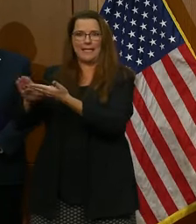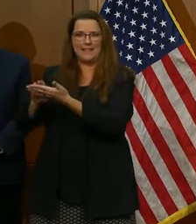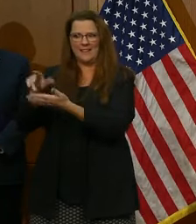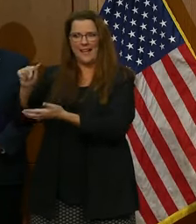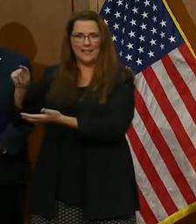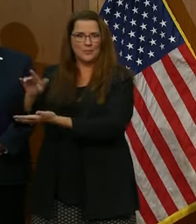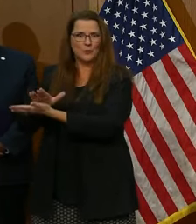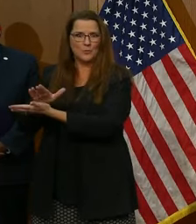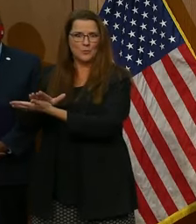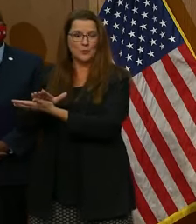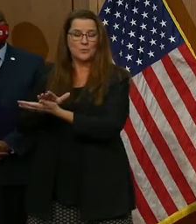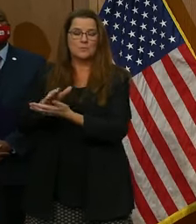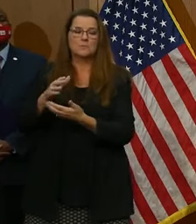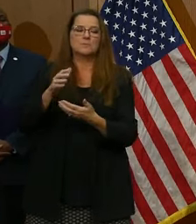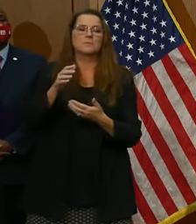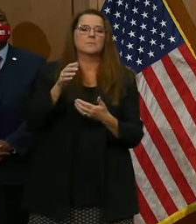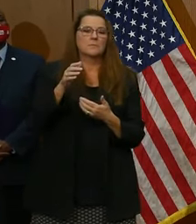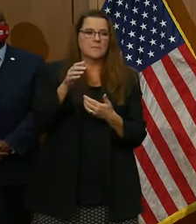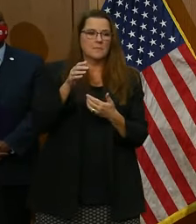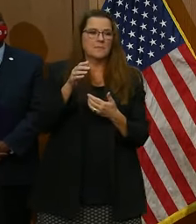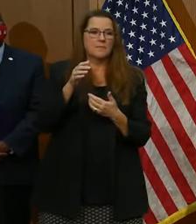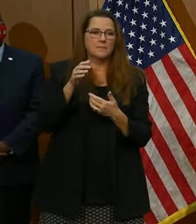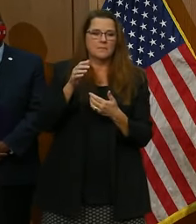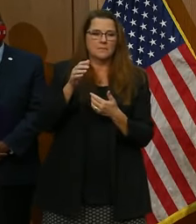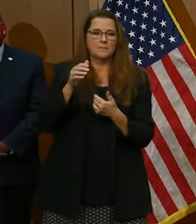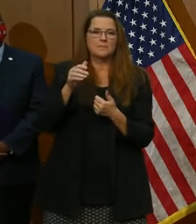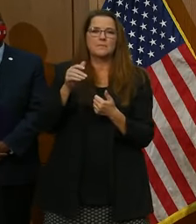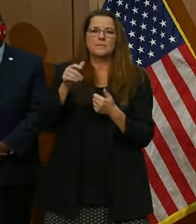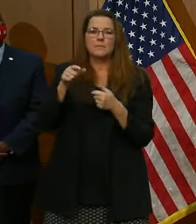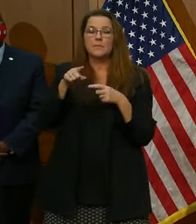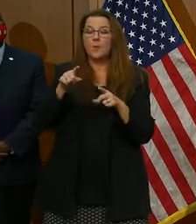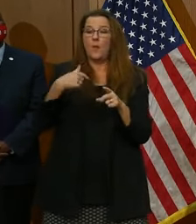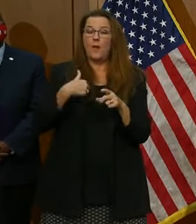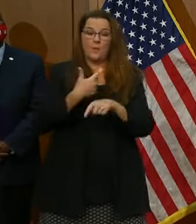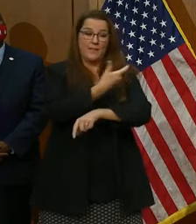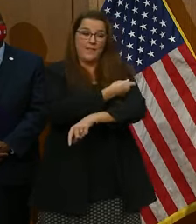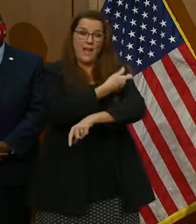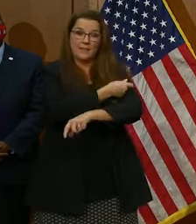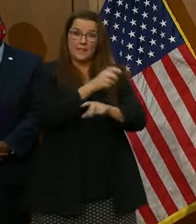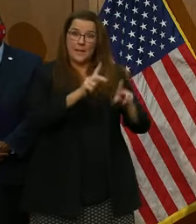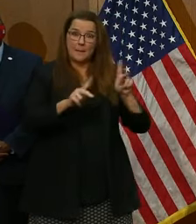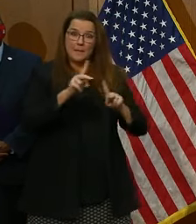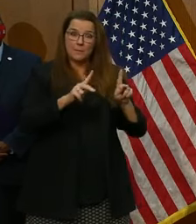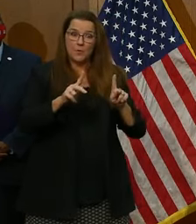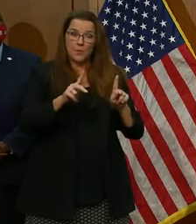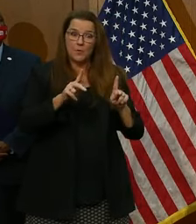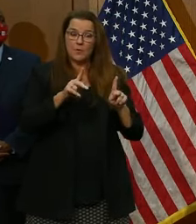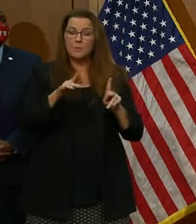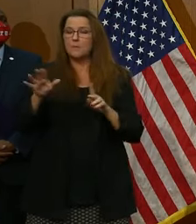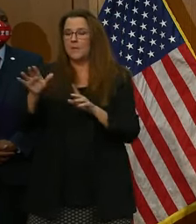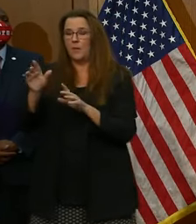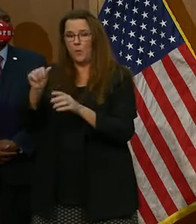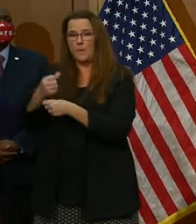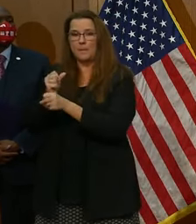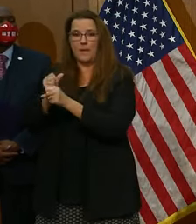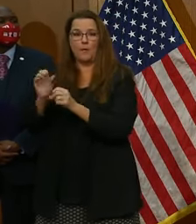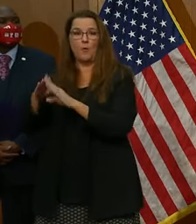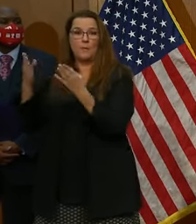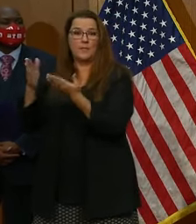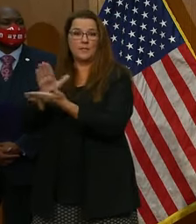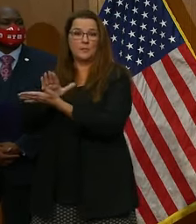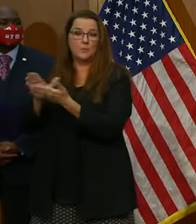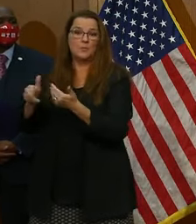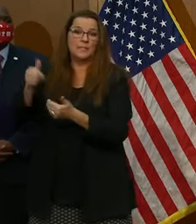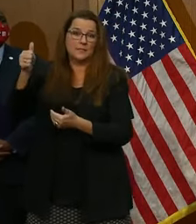vaccinated, it's not necessary to reopen schools. It will make it a lot easier. So later this afternoon,